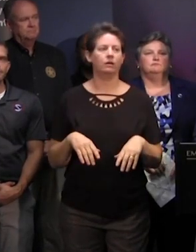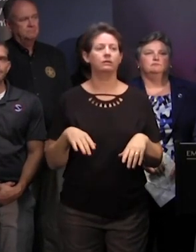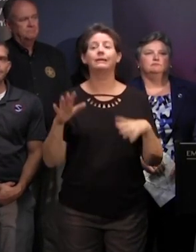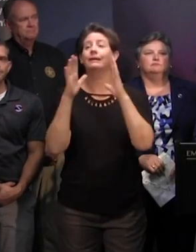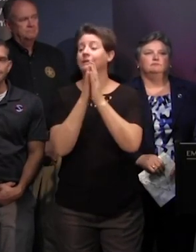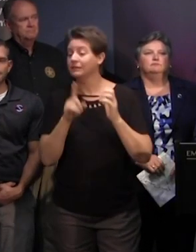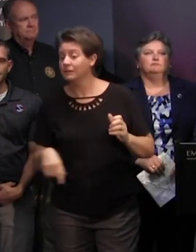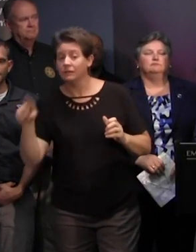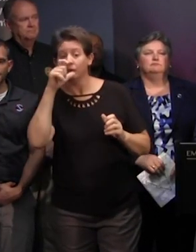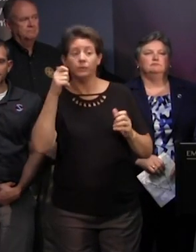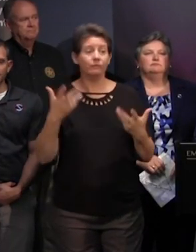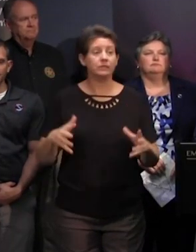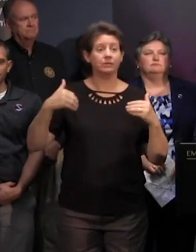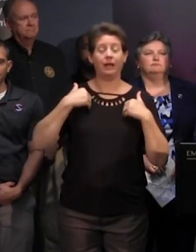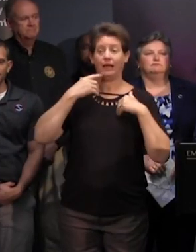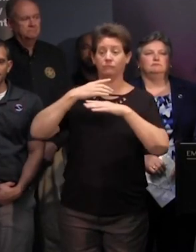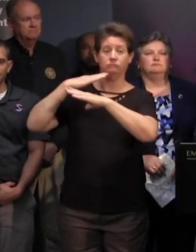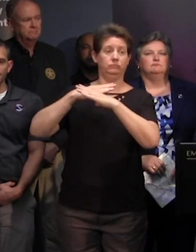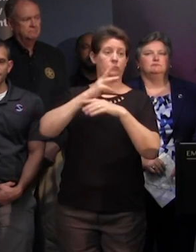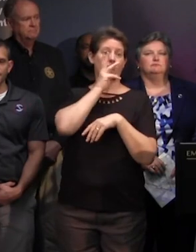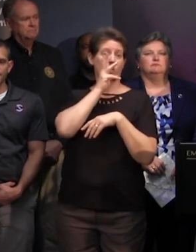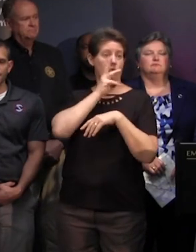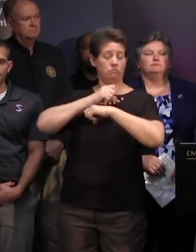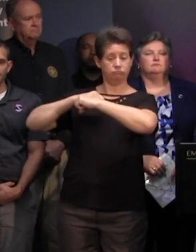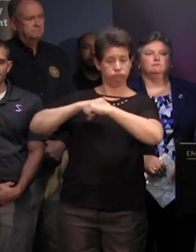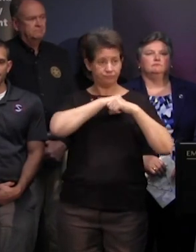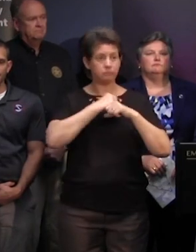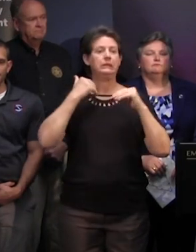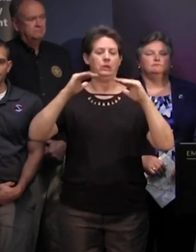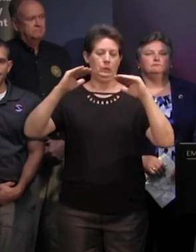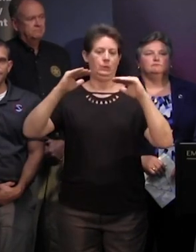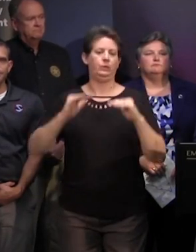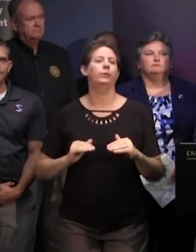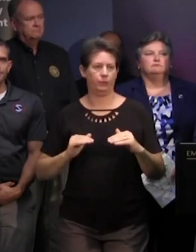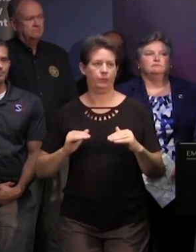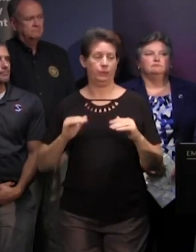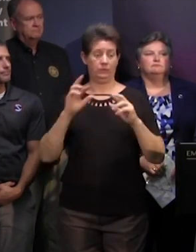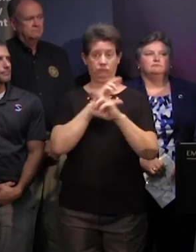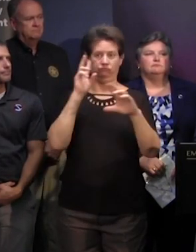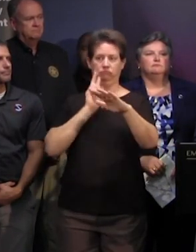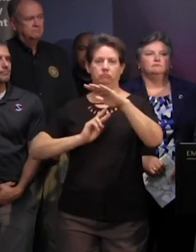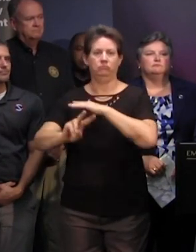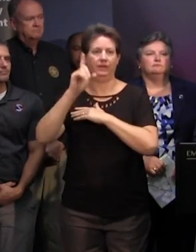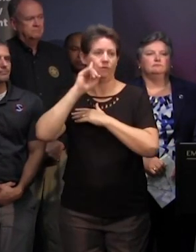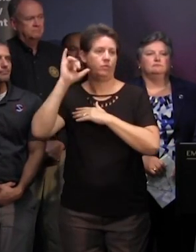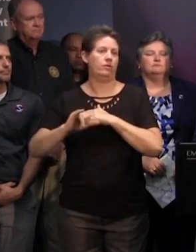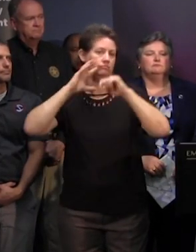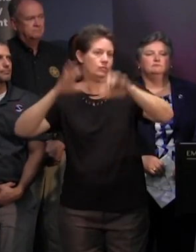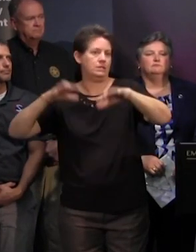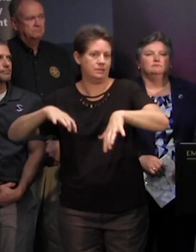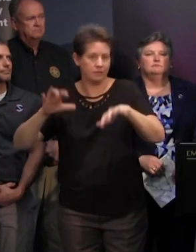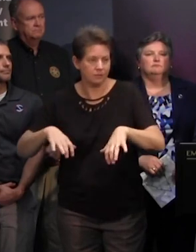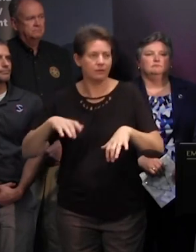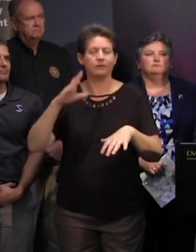dam owners to lower their water levels in their dams and in their impoundments to be ready for the heavy anticipated rainfall i